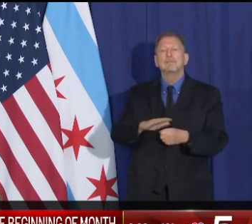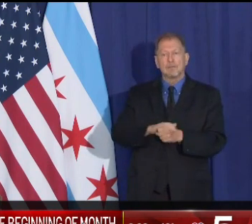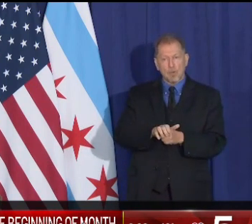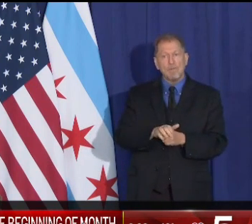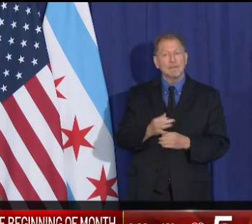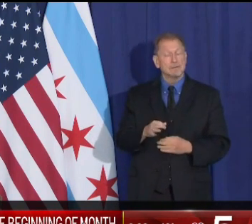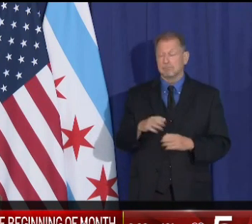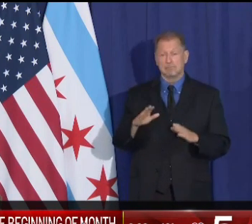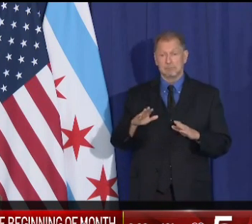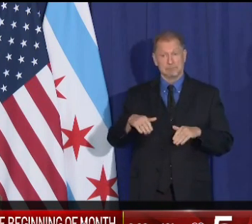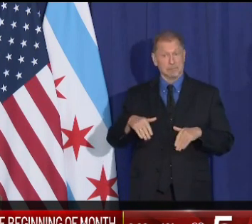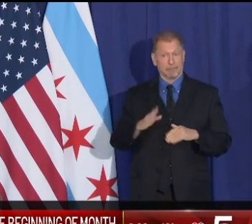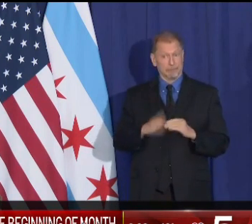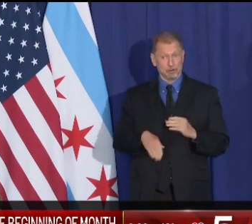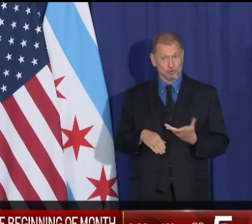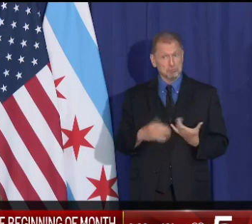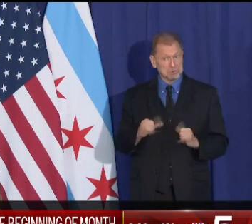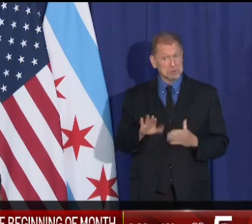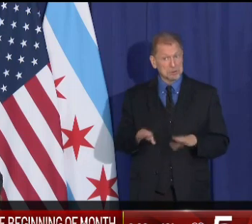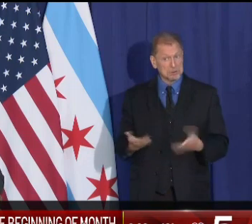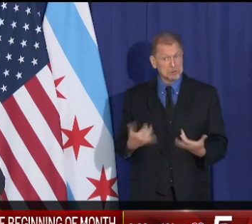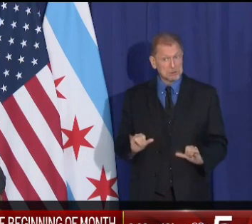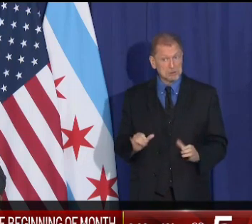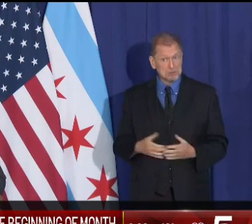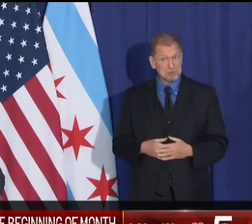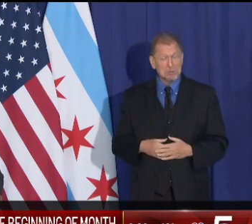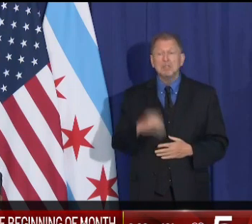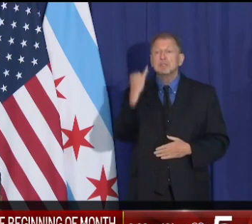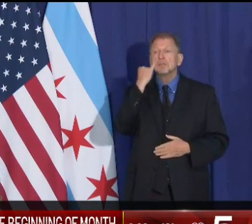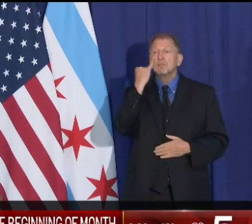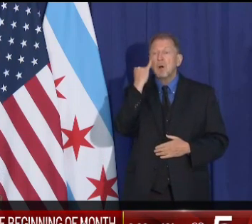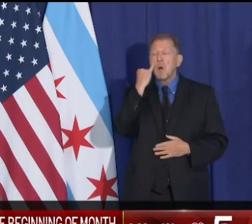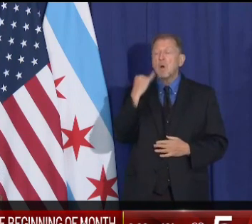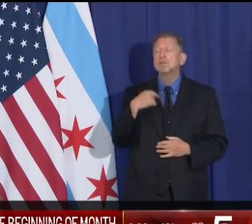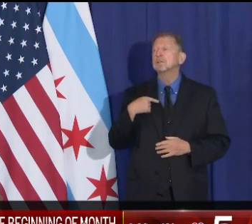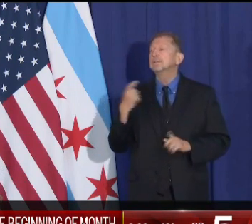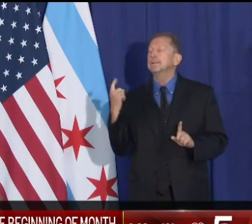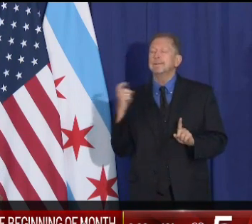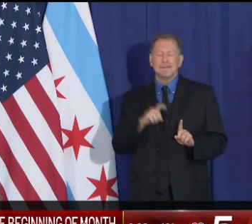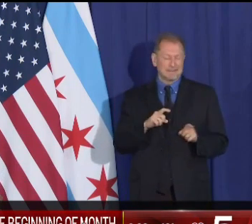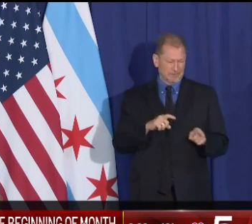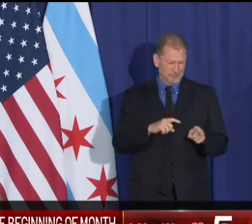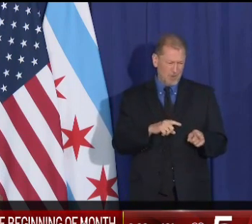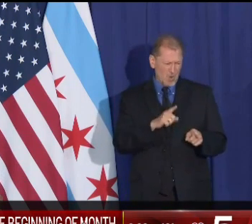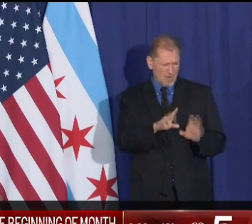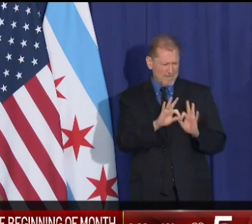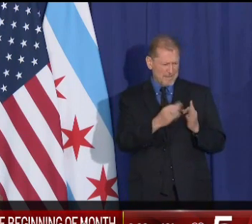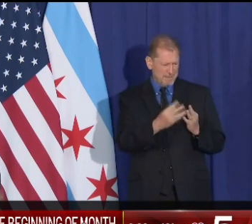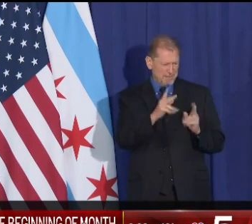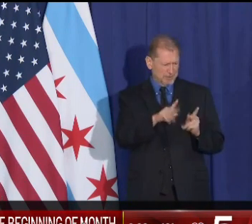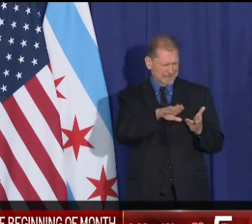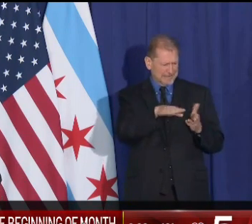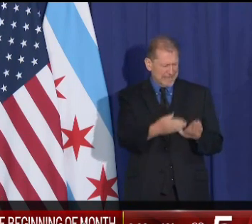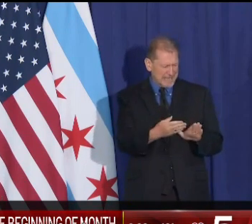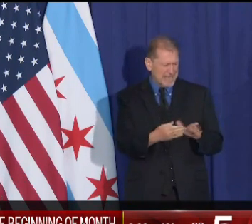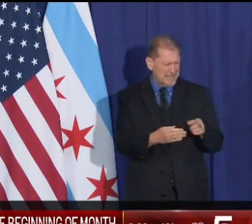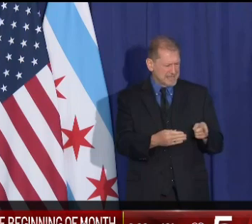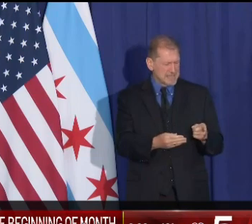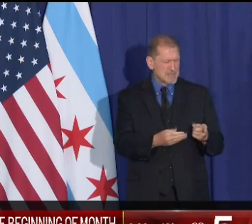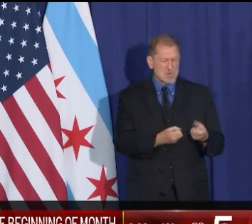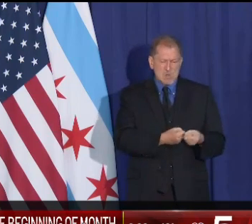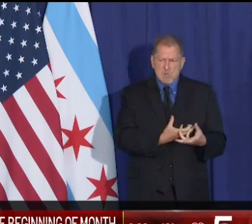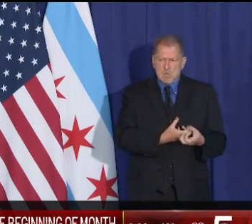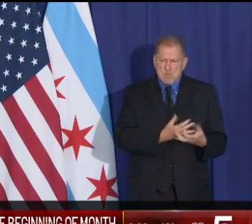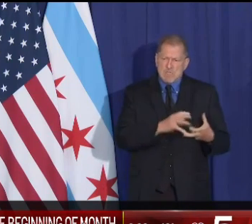has not stopped. And you need only talk to the families who've lost loved ones to this disease, or the individuals who have